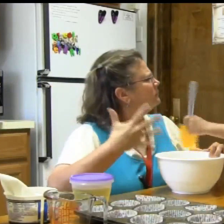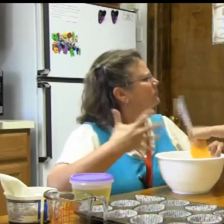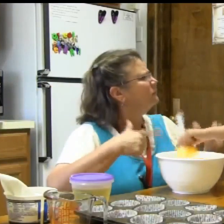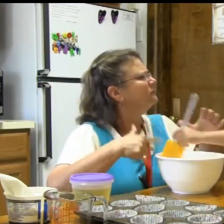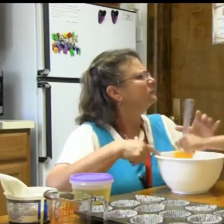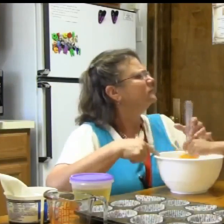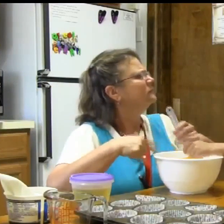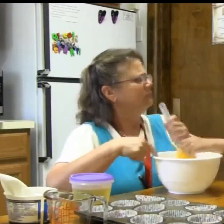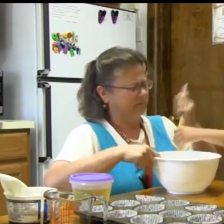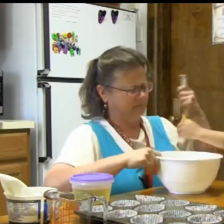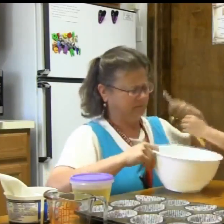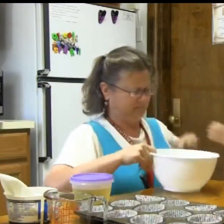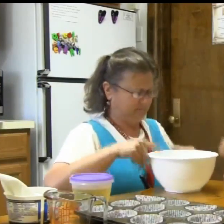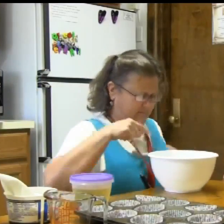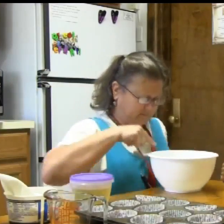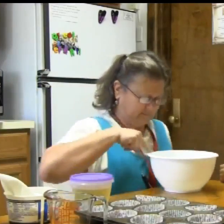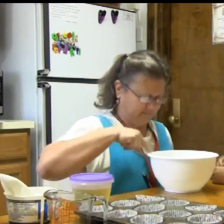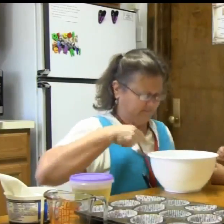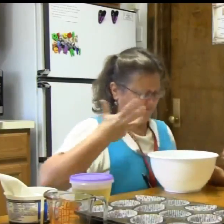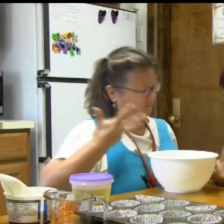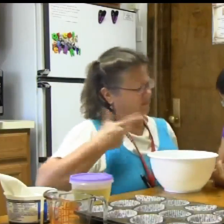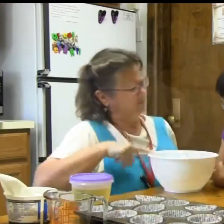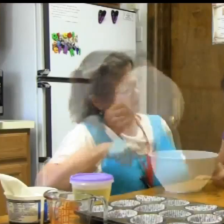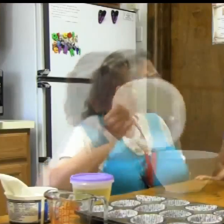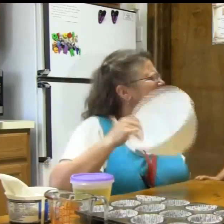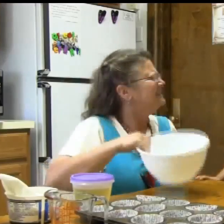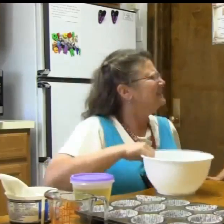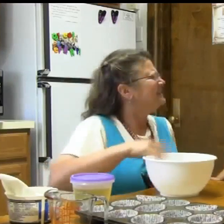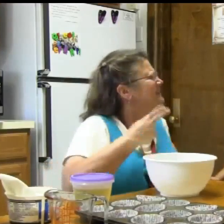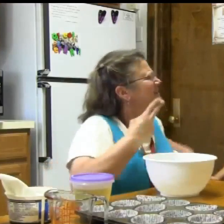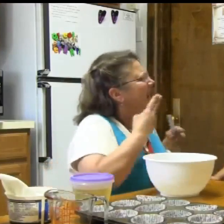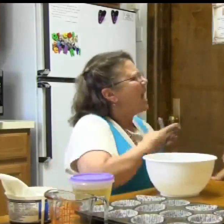What's this, girls? What is this?